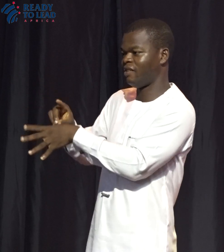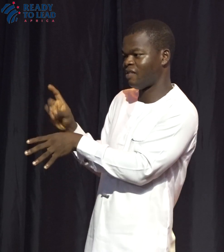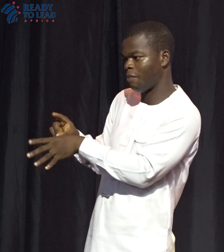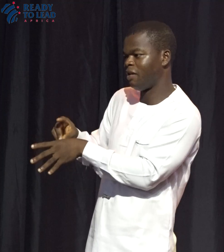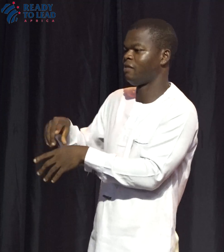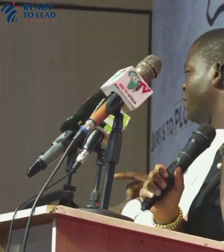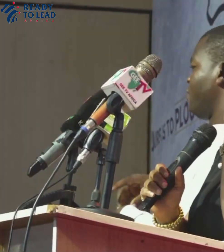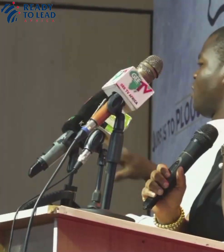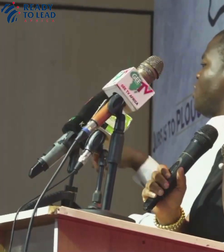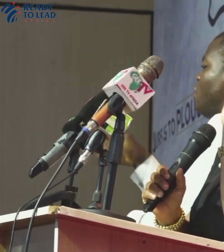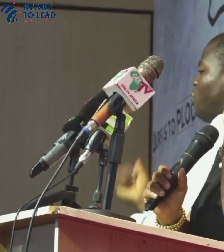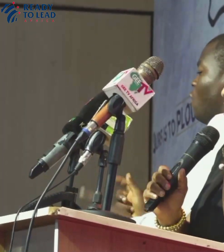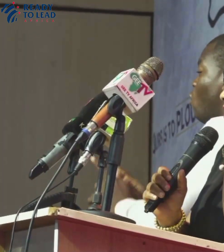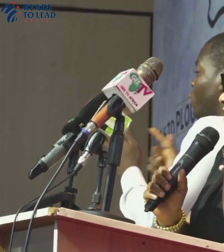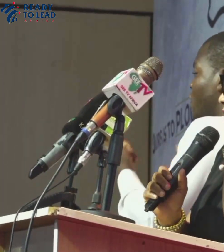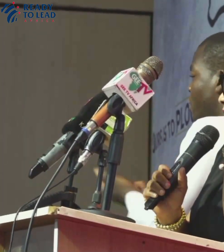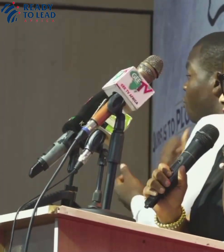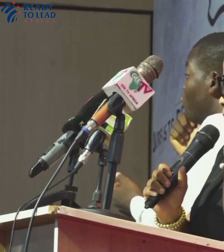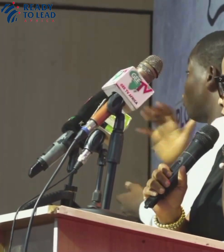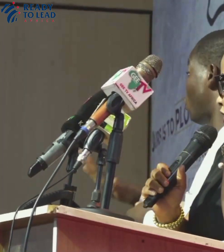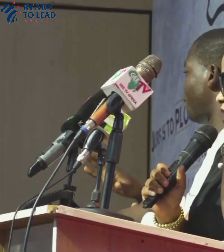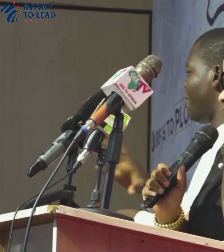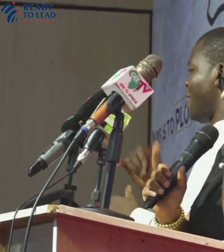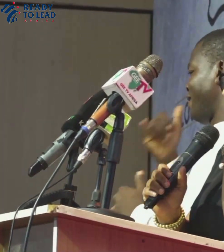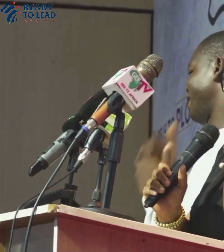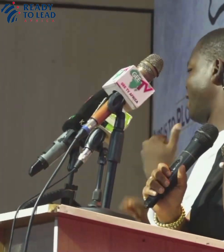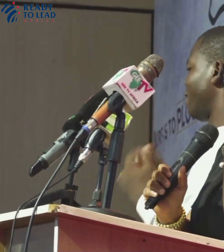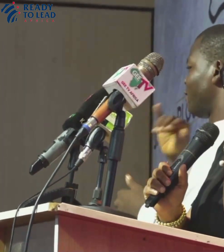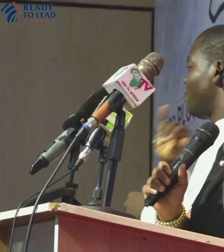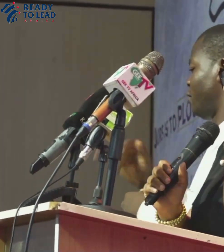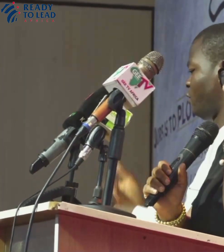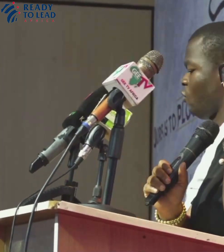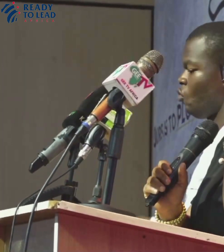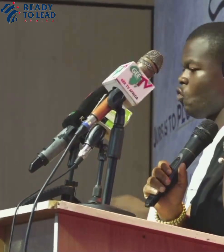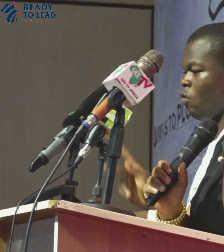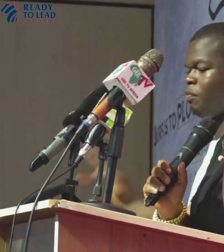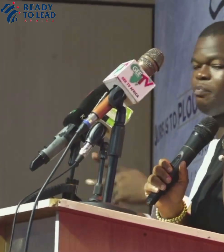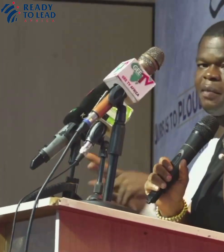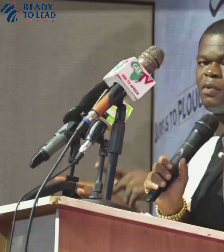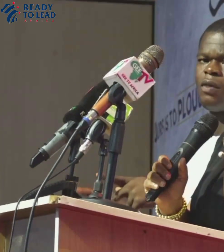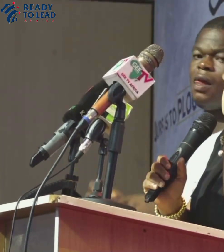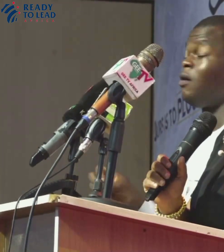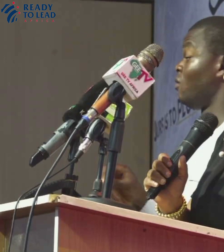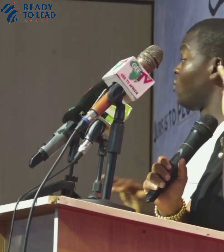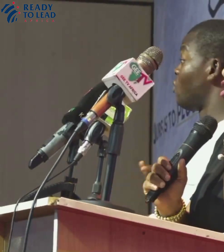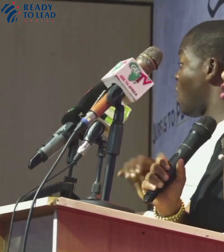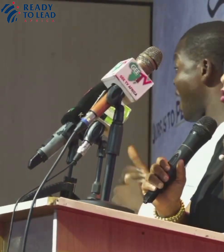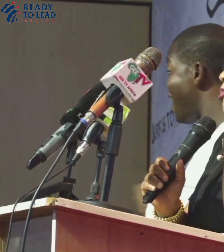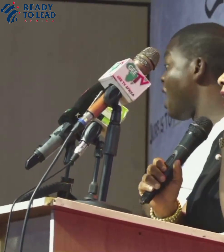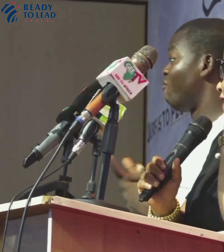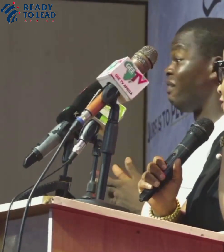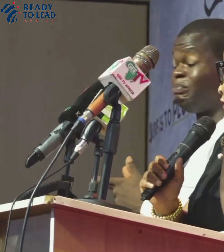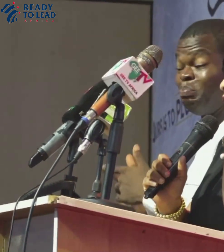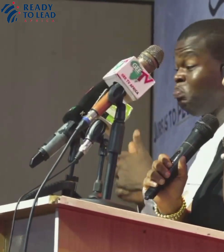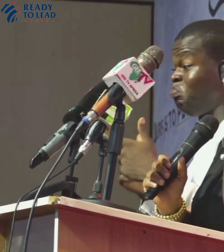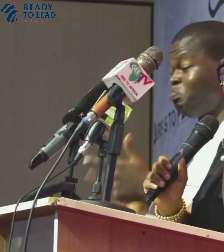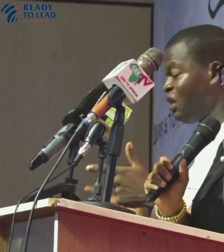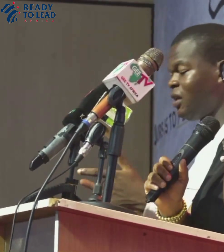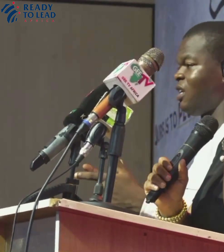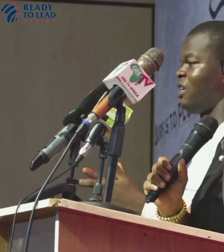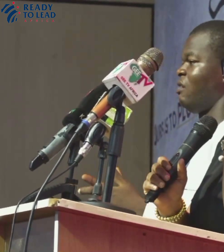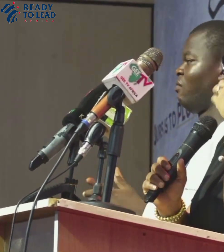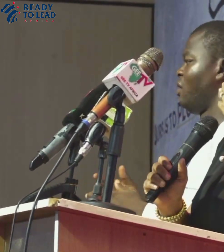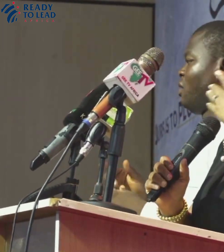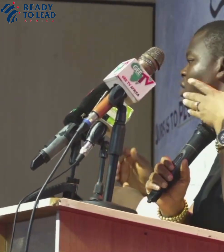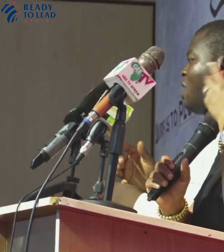one is women. And last but not the least is young people. So, and I have a huge bias for young people.